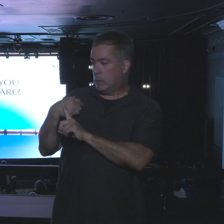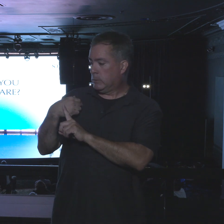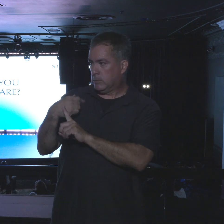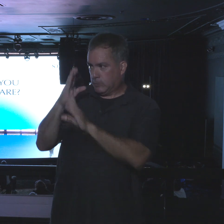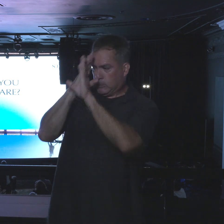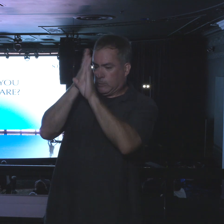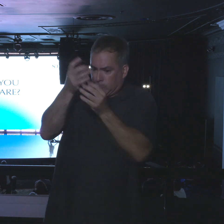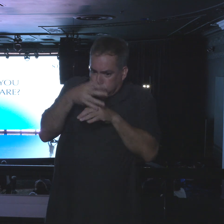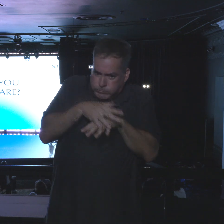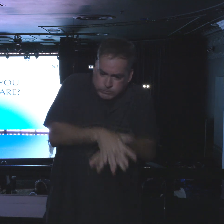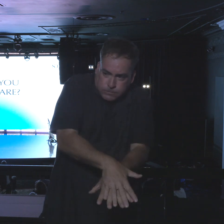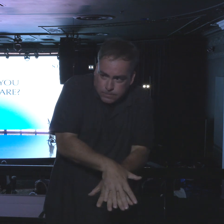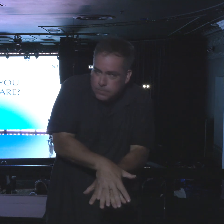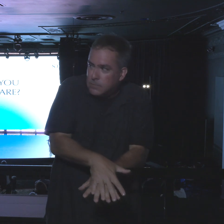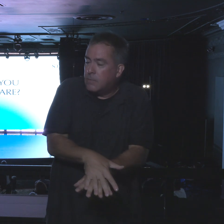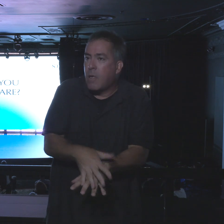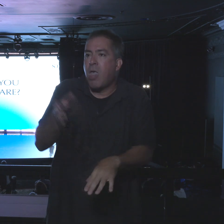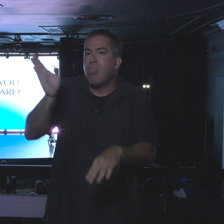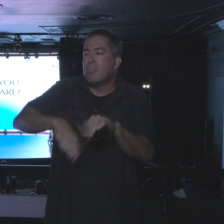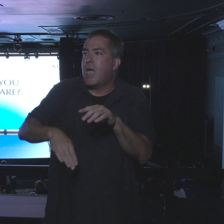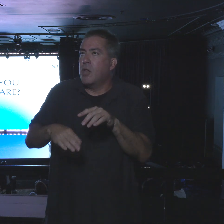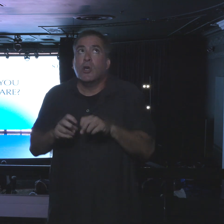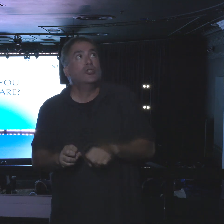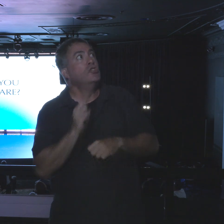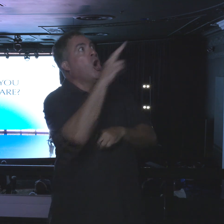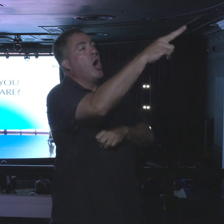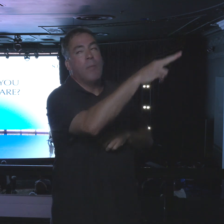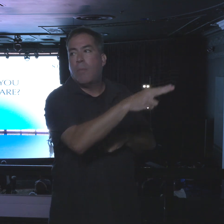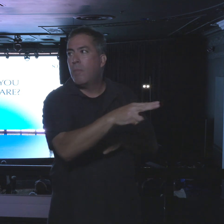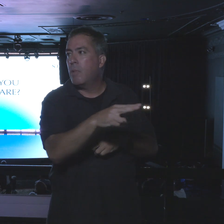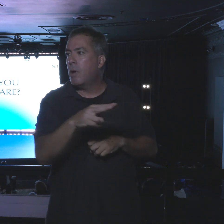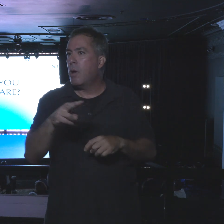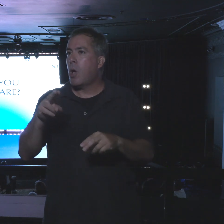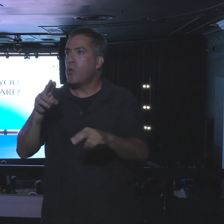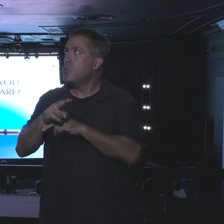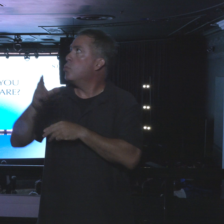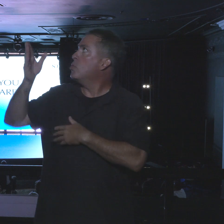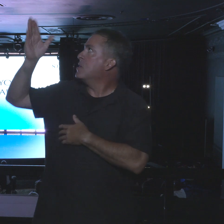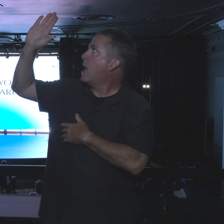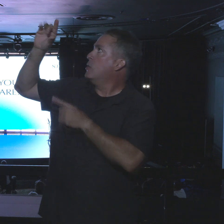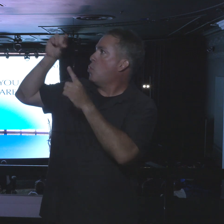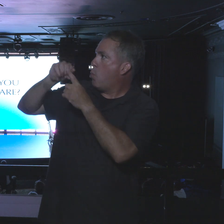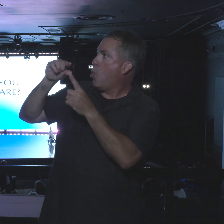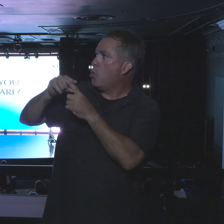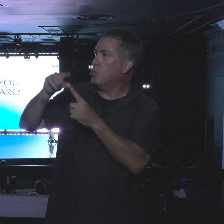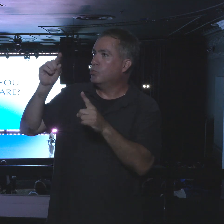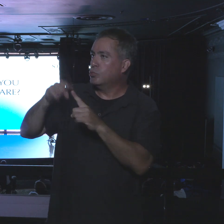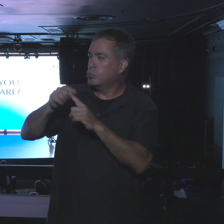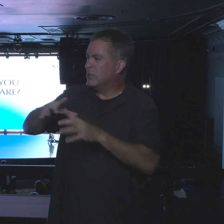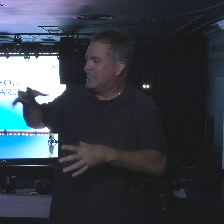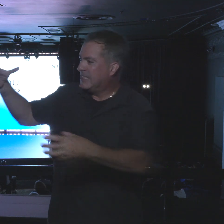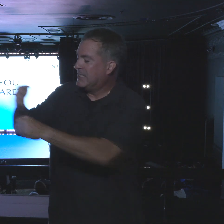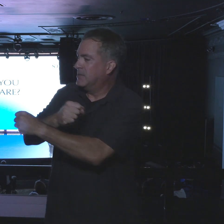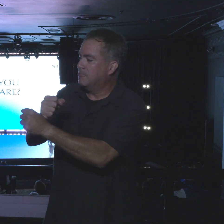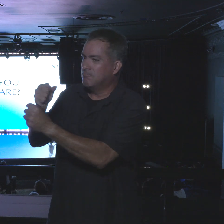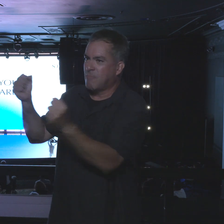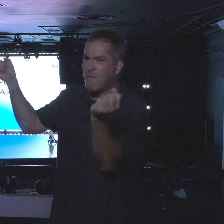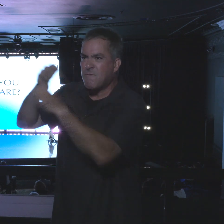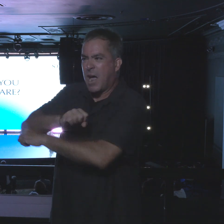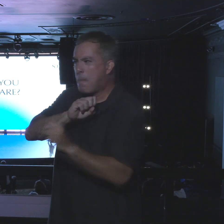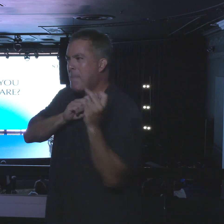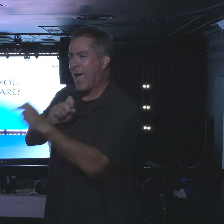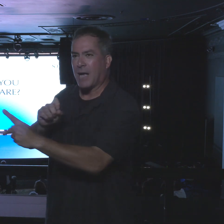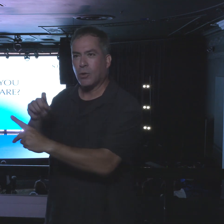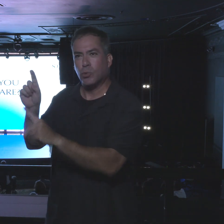instead of jumping onto higher ground and use God's word to take a bite out of the enemy's